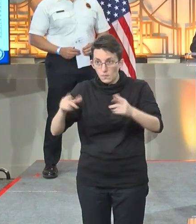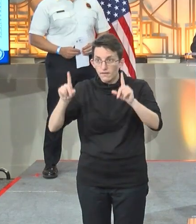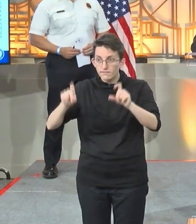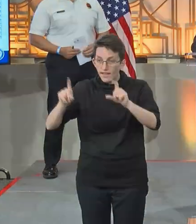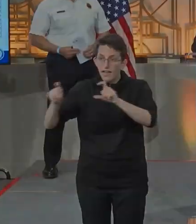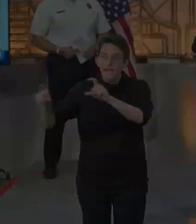lose momentum.